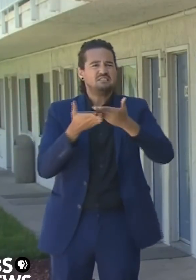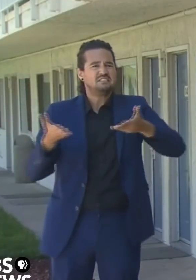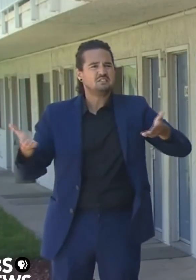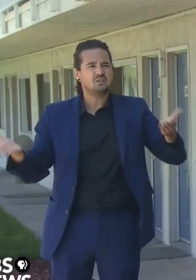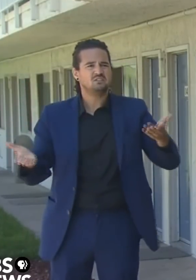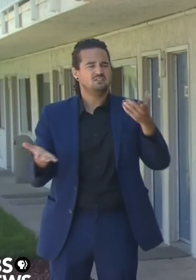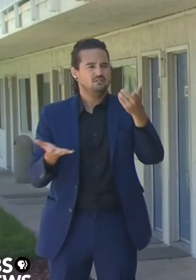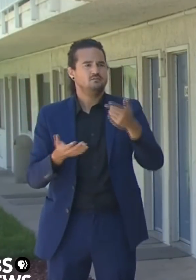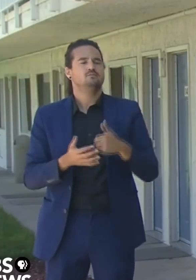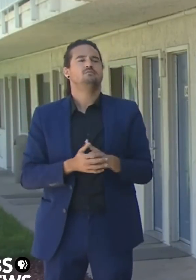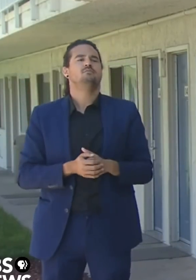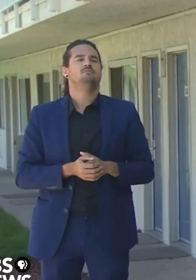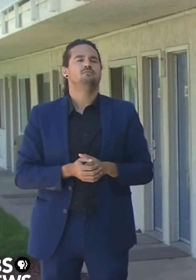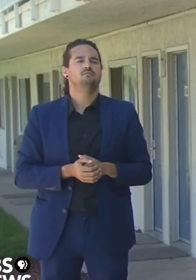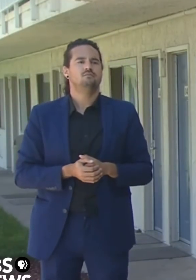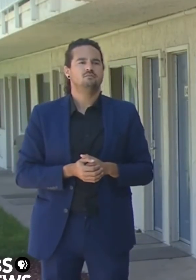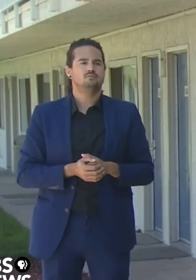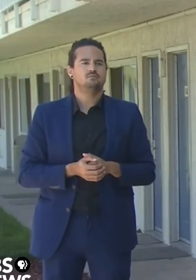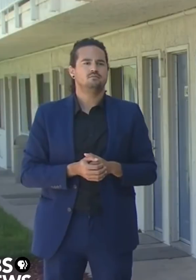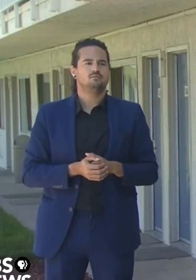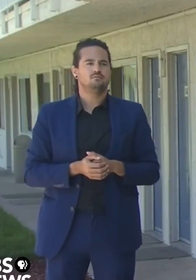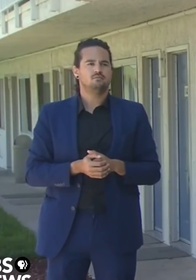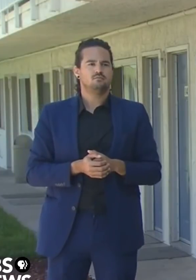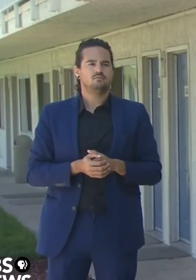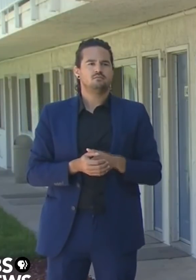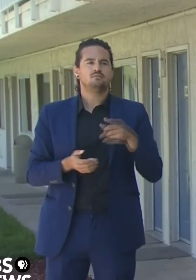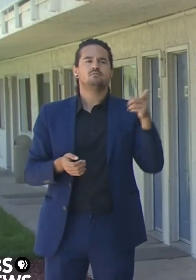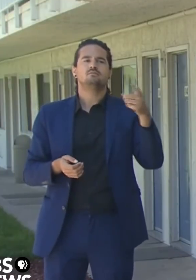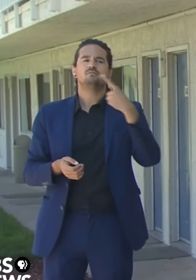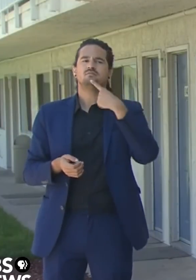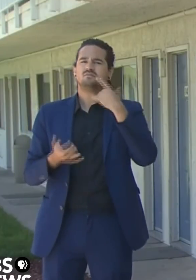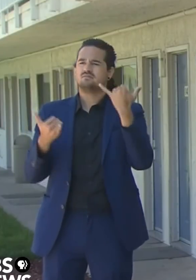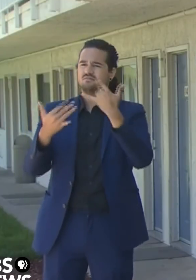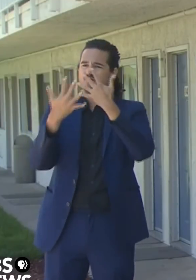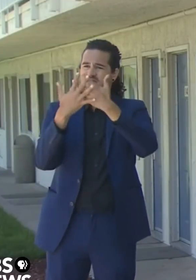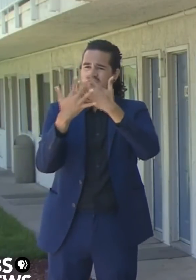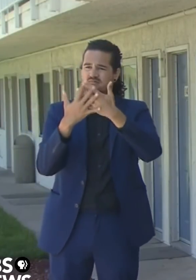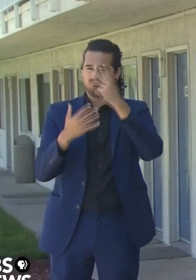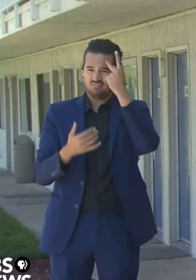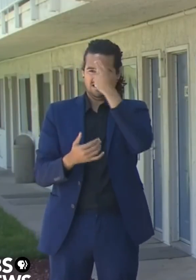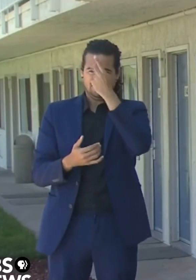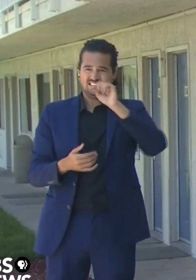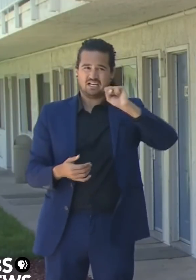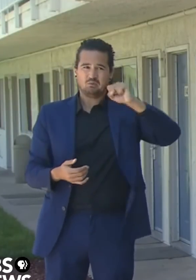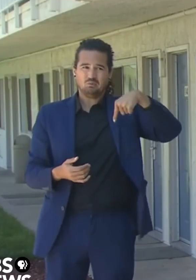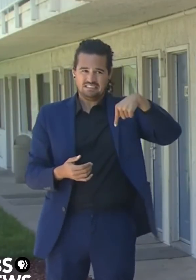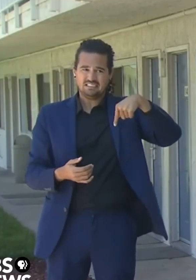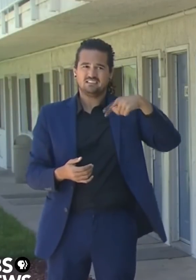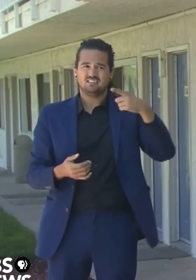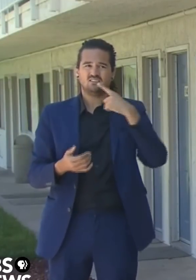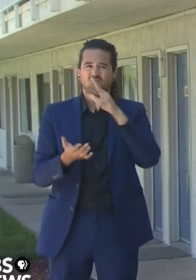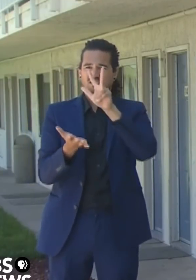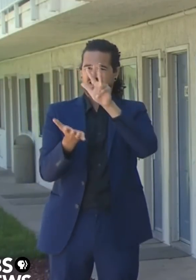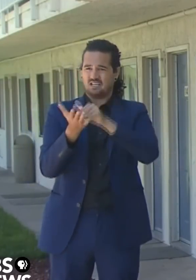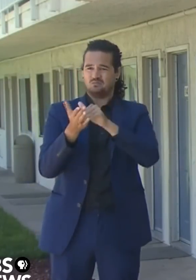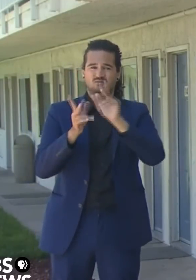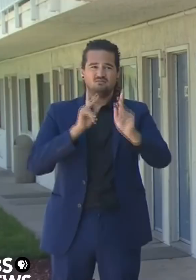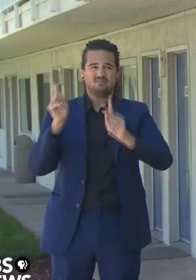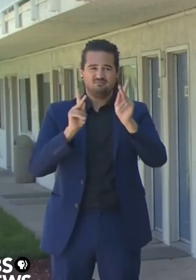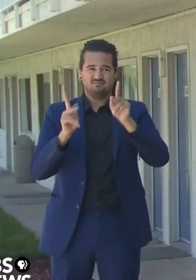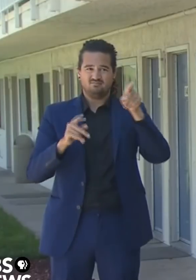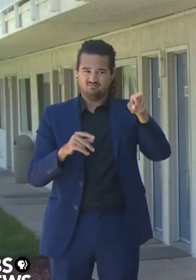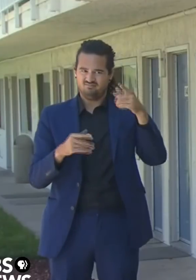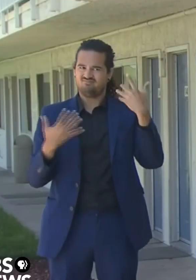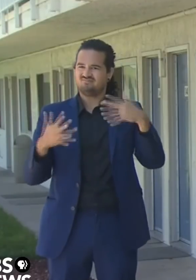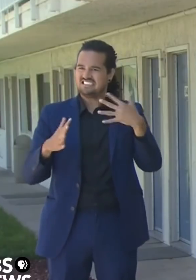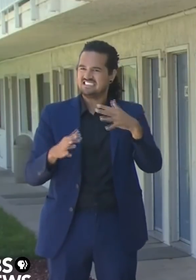a thousand inmates and more than 100 staff there have tested positive. The new state budget you signed holds counties responsible for not